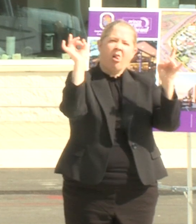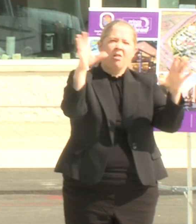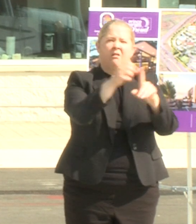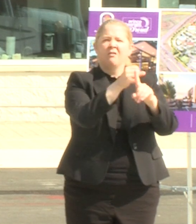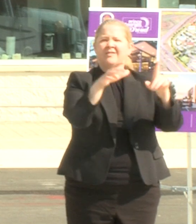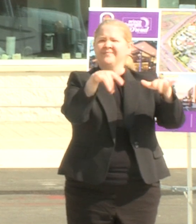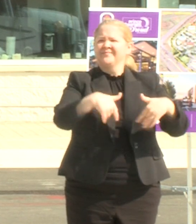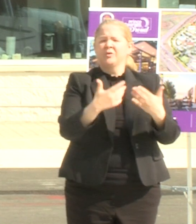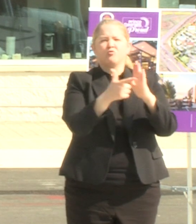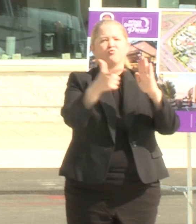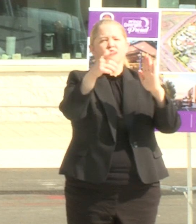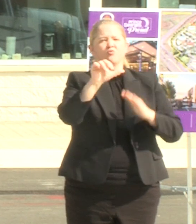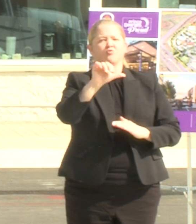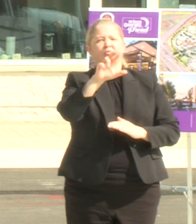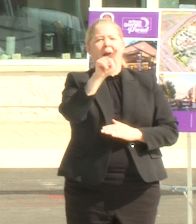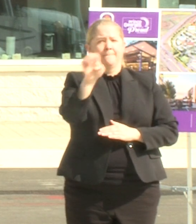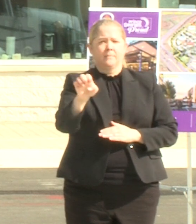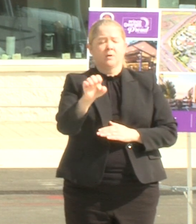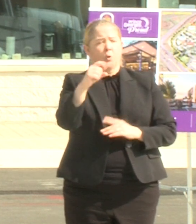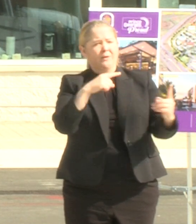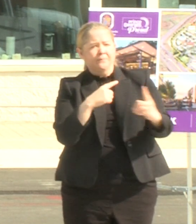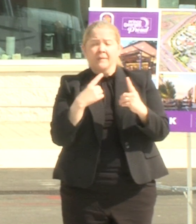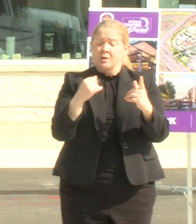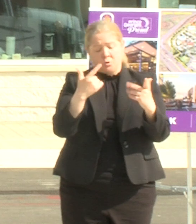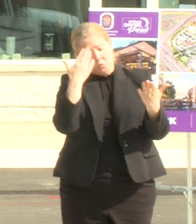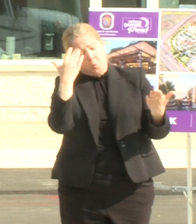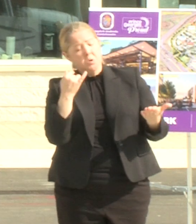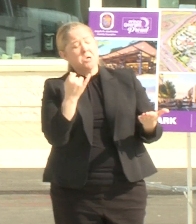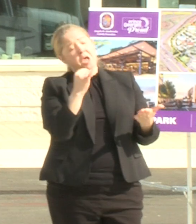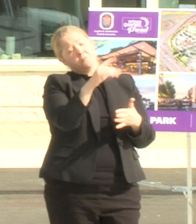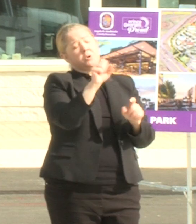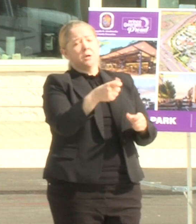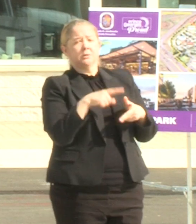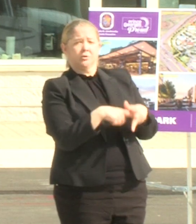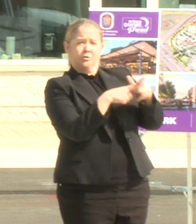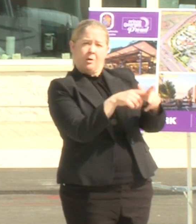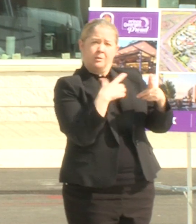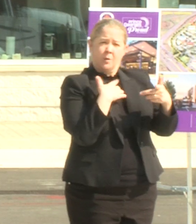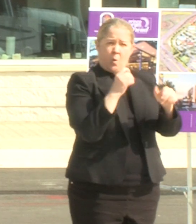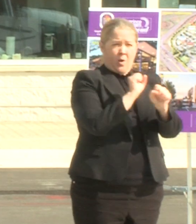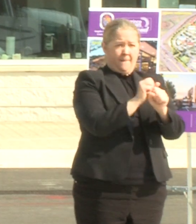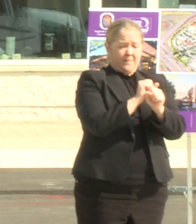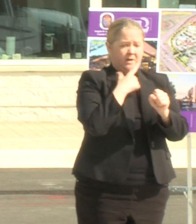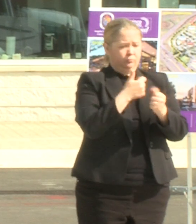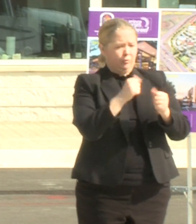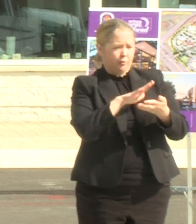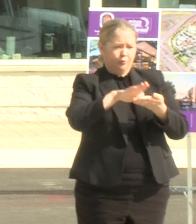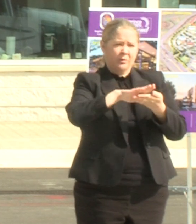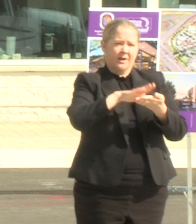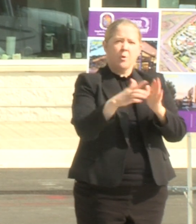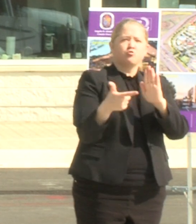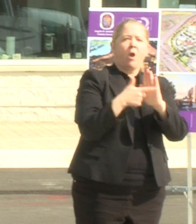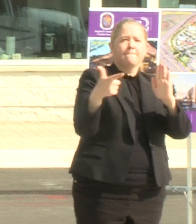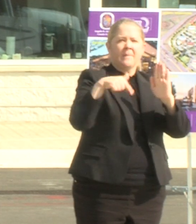with me um to to start cleaning up some of the crime in this area then we can make this project into something beautiful so what we did was